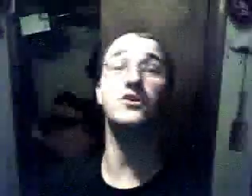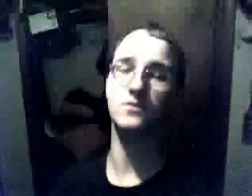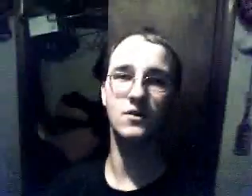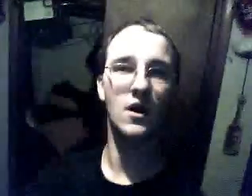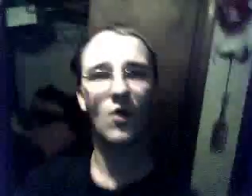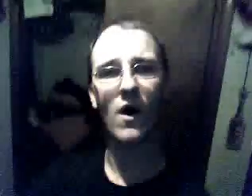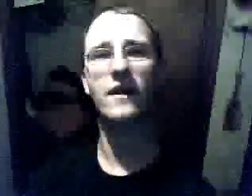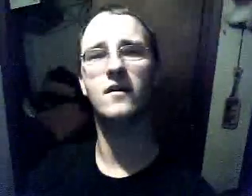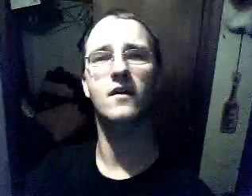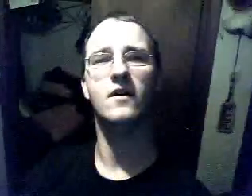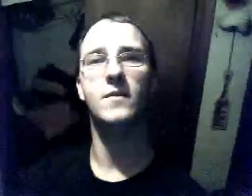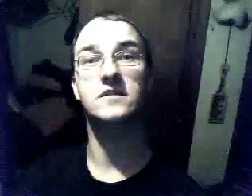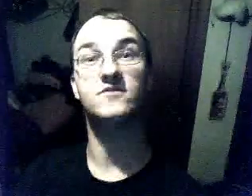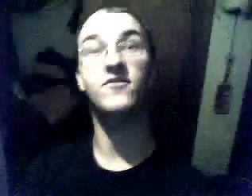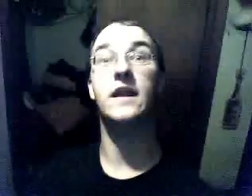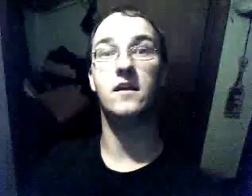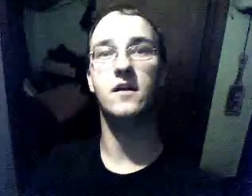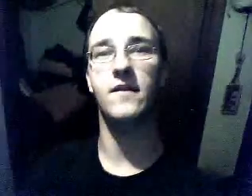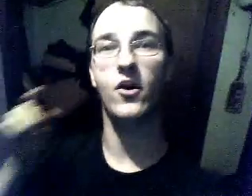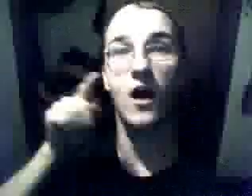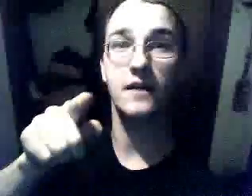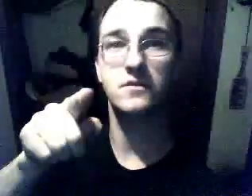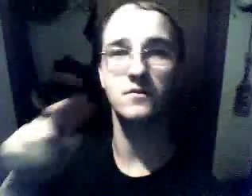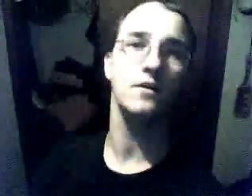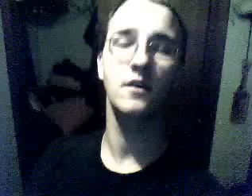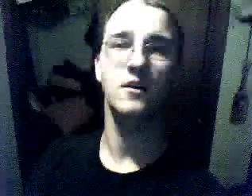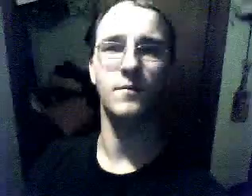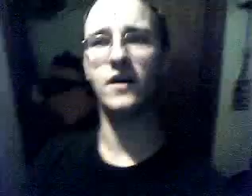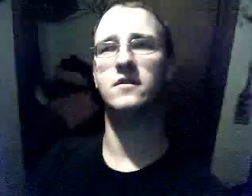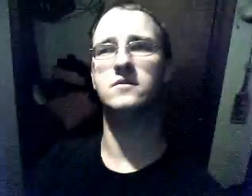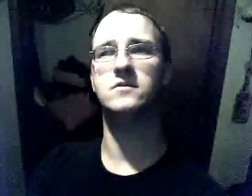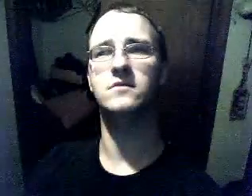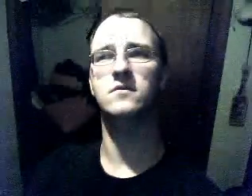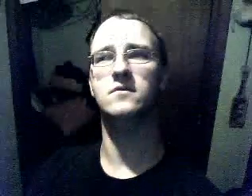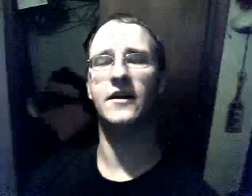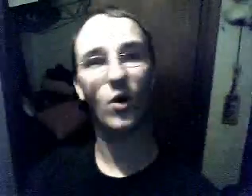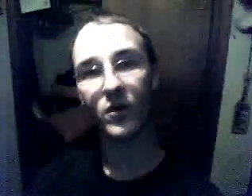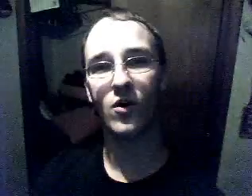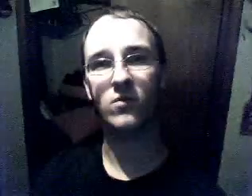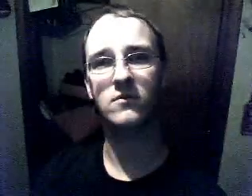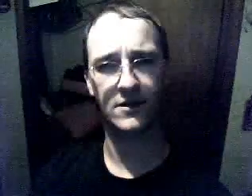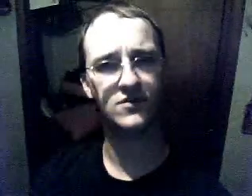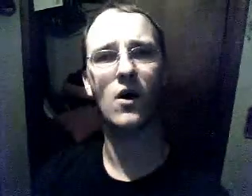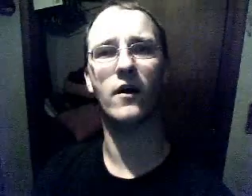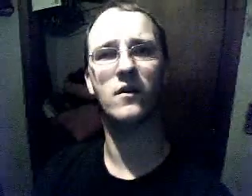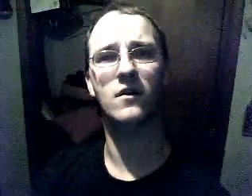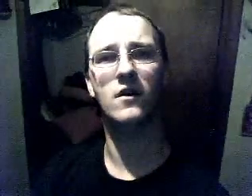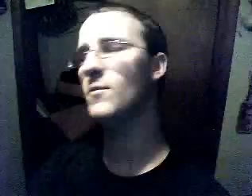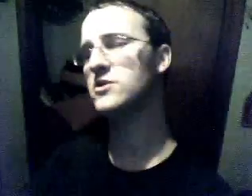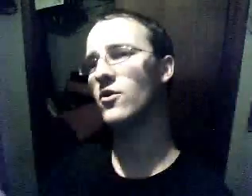Asians. Why? Because it's funny and they're hot. Because, I don't know, they just are. But it's all